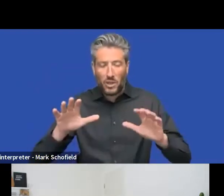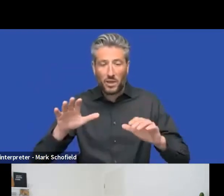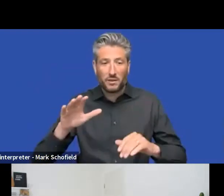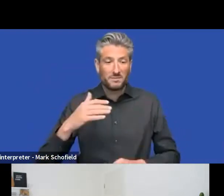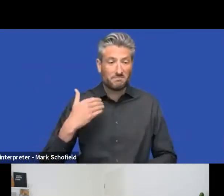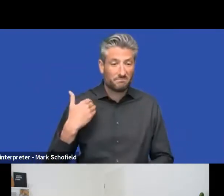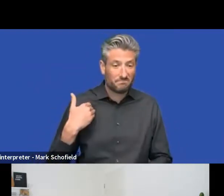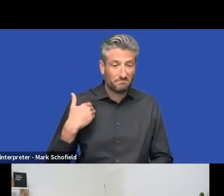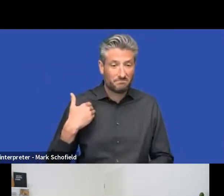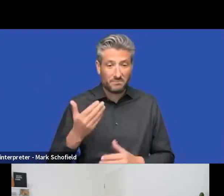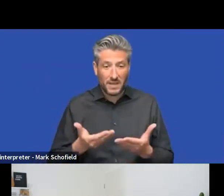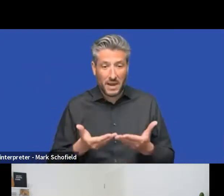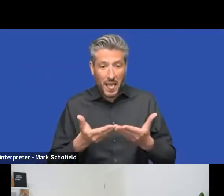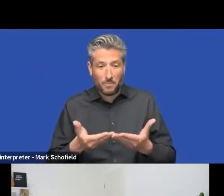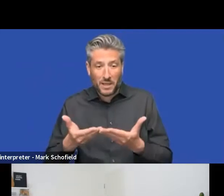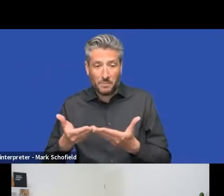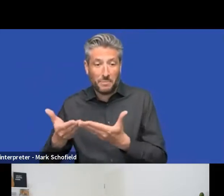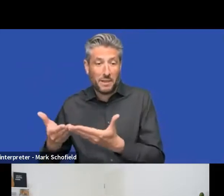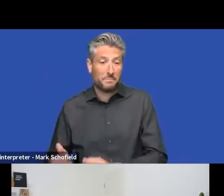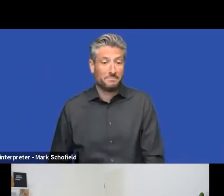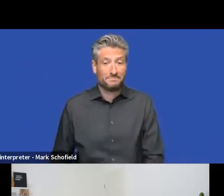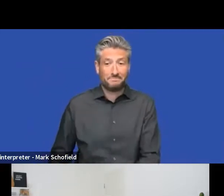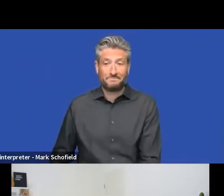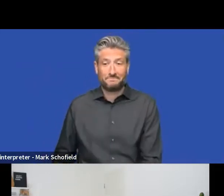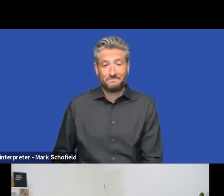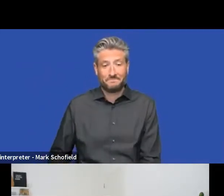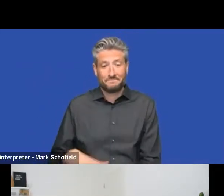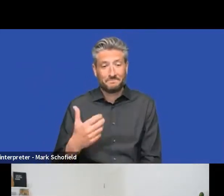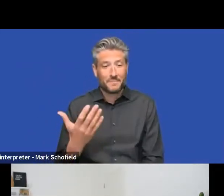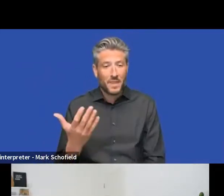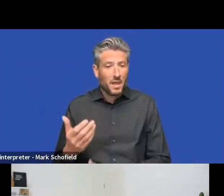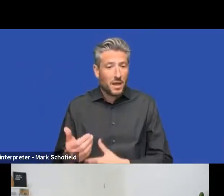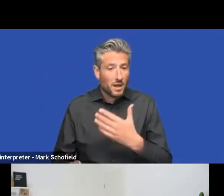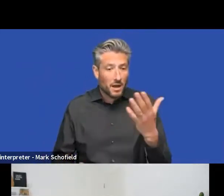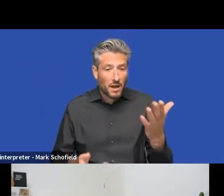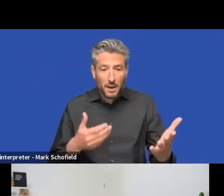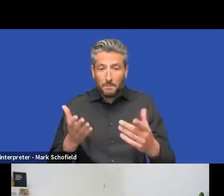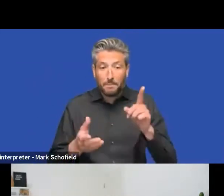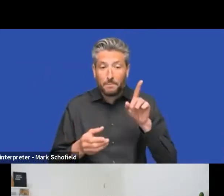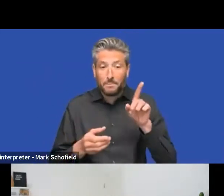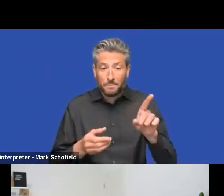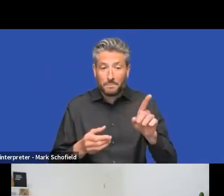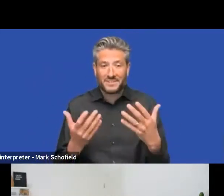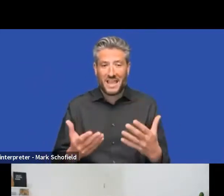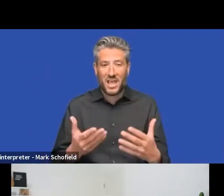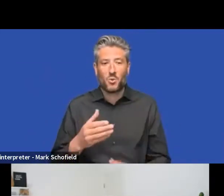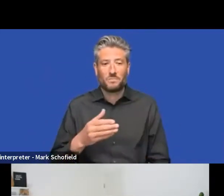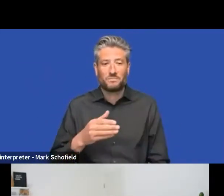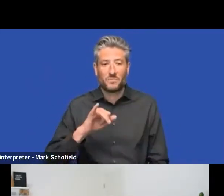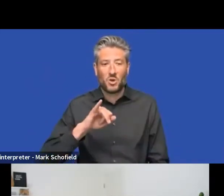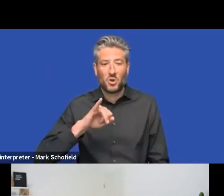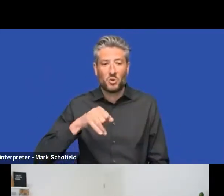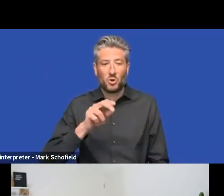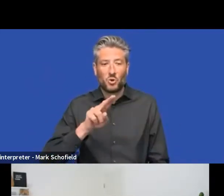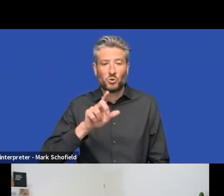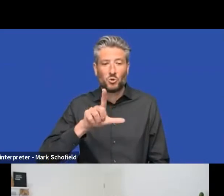Yeah. That's me. And that brings us to Julia. So my name is Julia